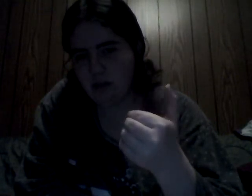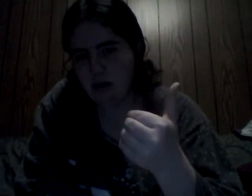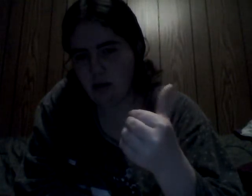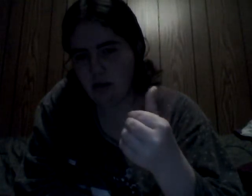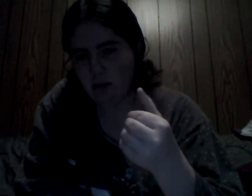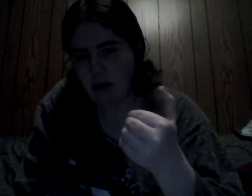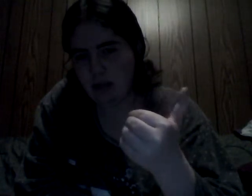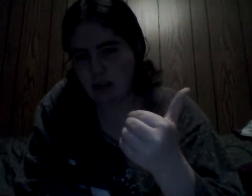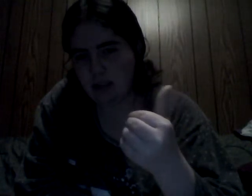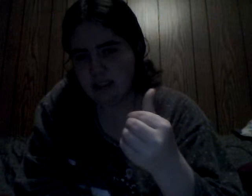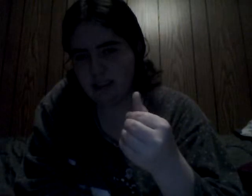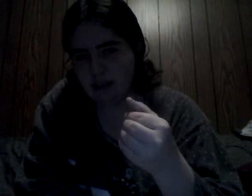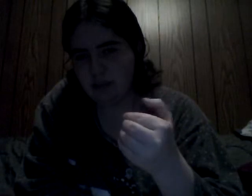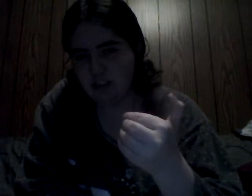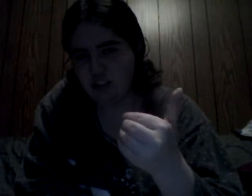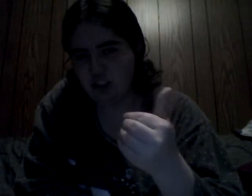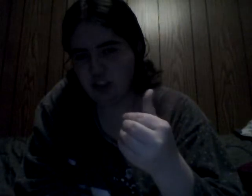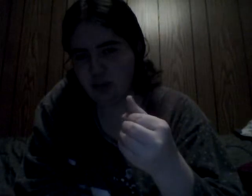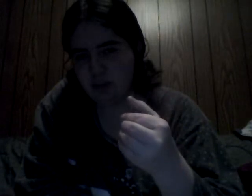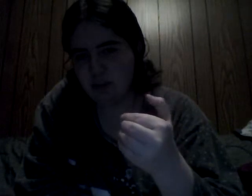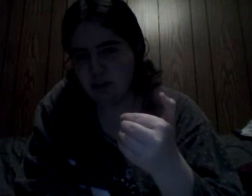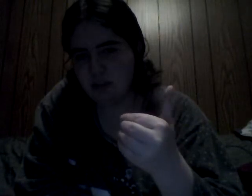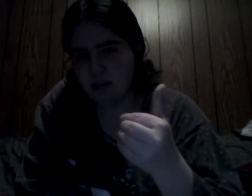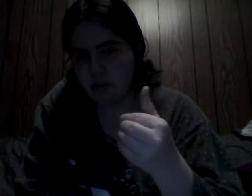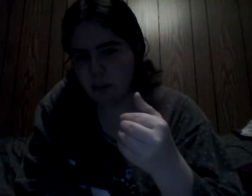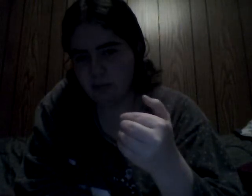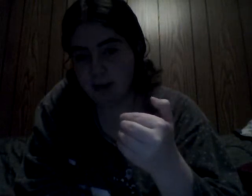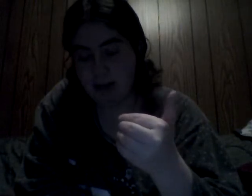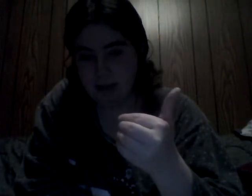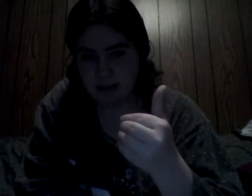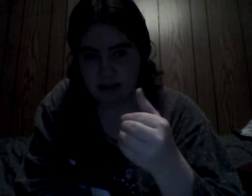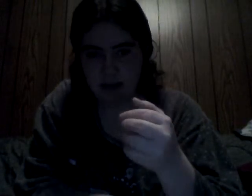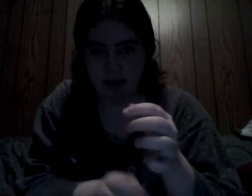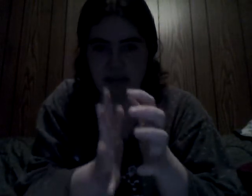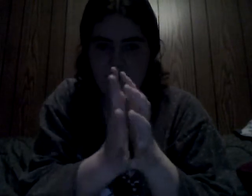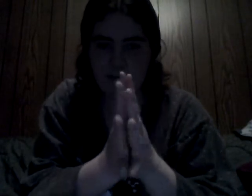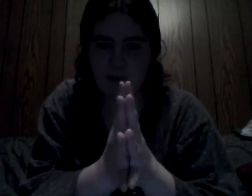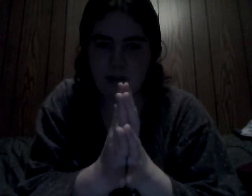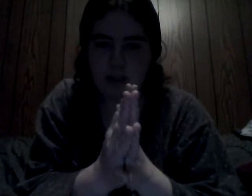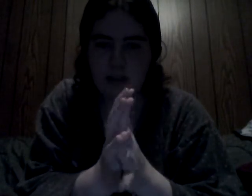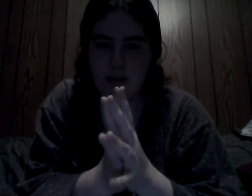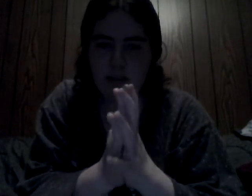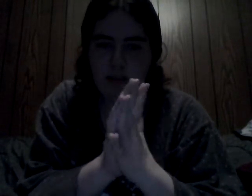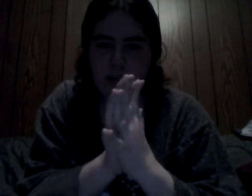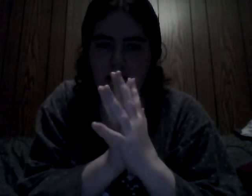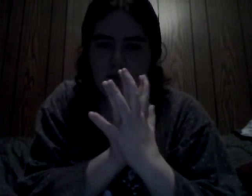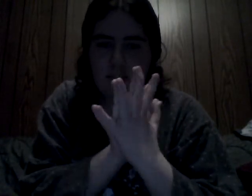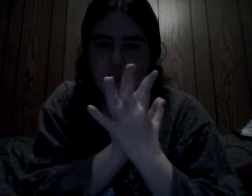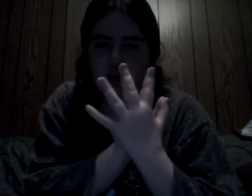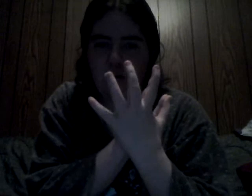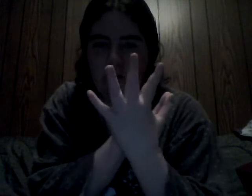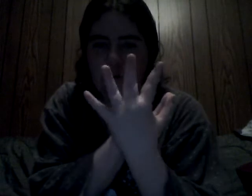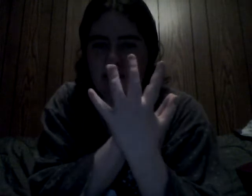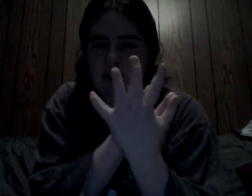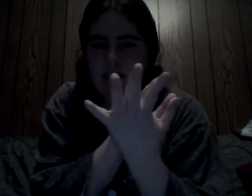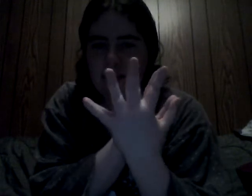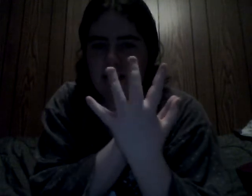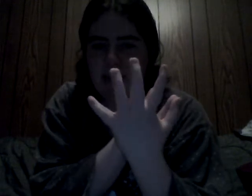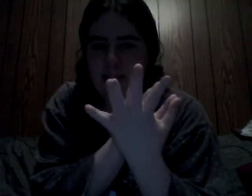Though, honestly, I'm still not used to people finding this amazing. For as long as I can